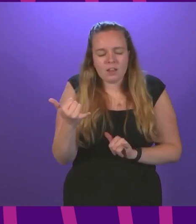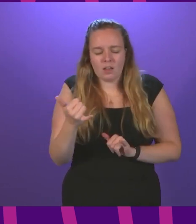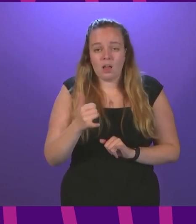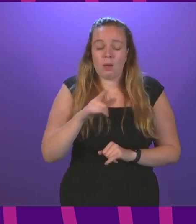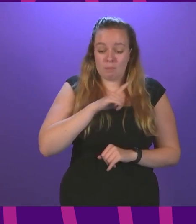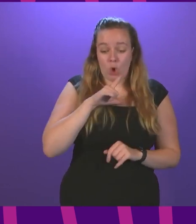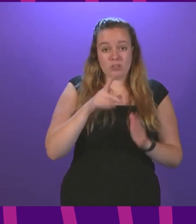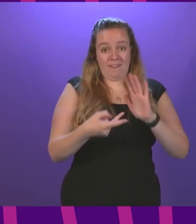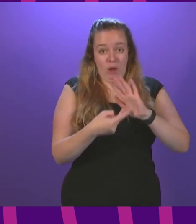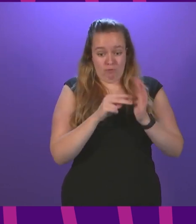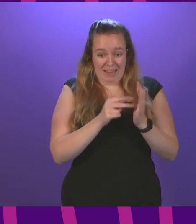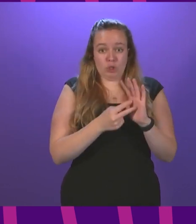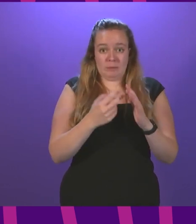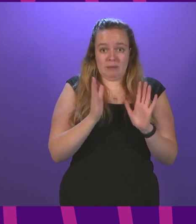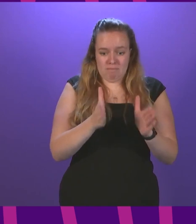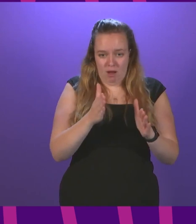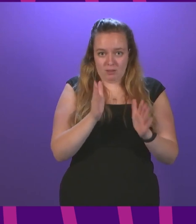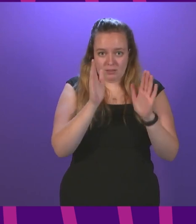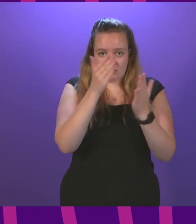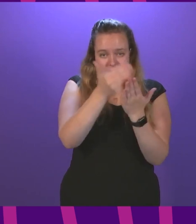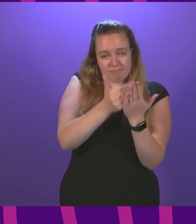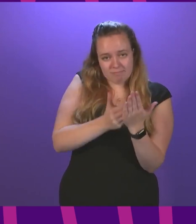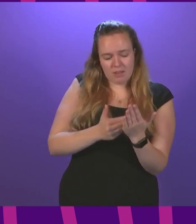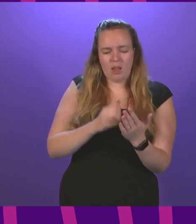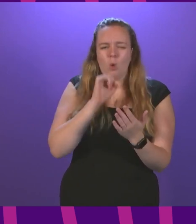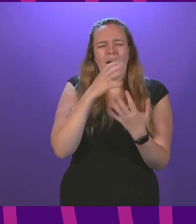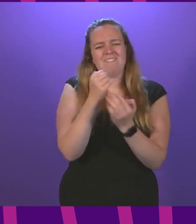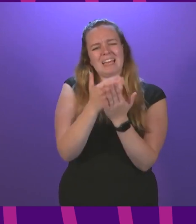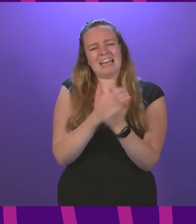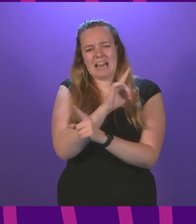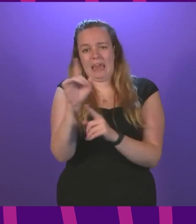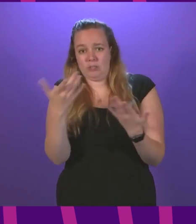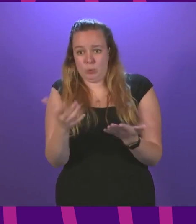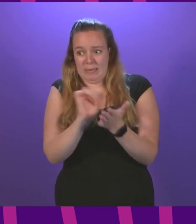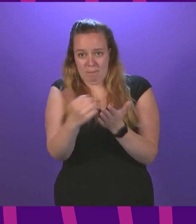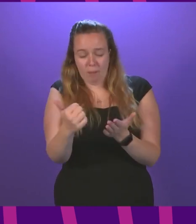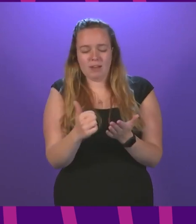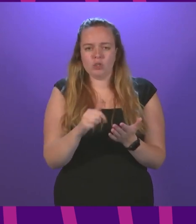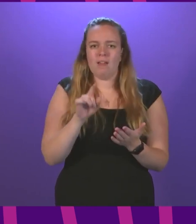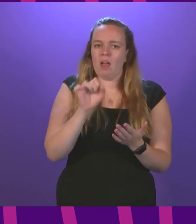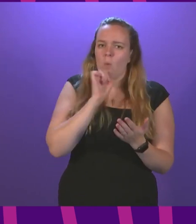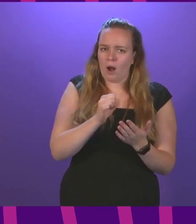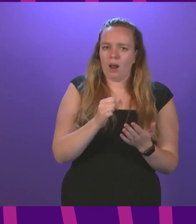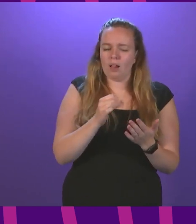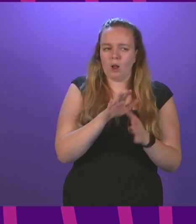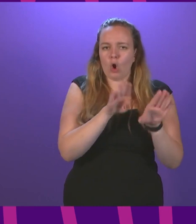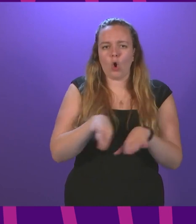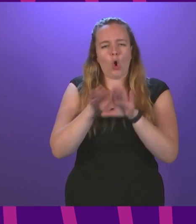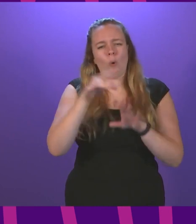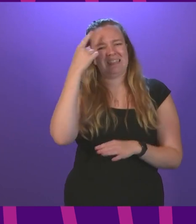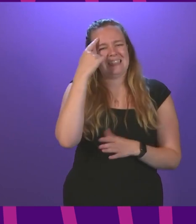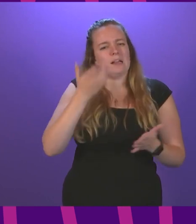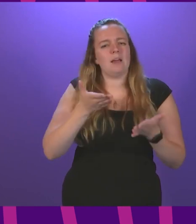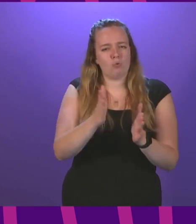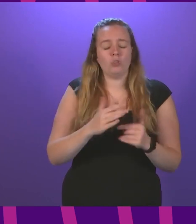those arrangements that will be set out further in guidance later today take a proportionate and a common sense approach